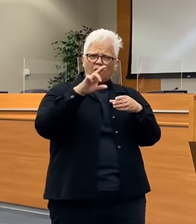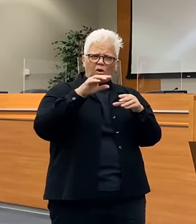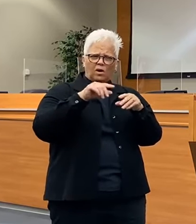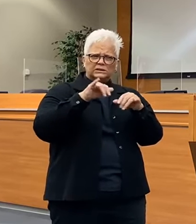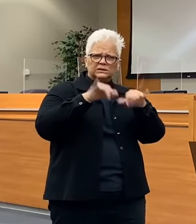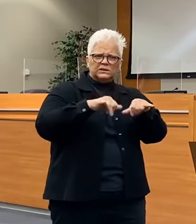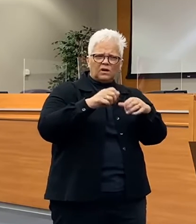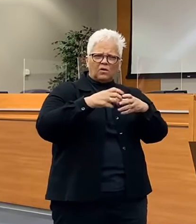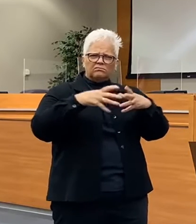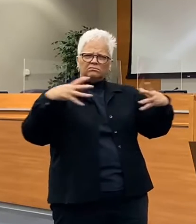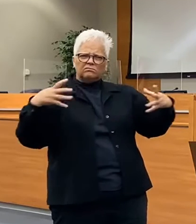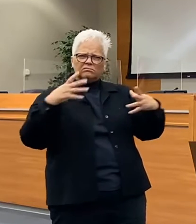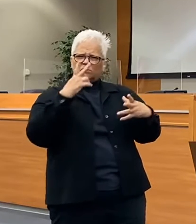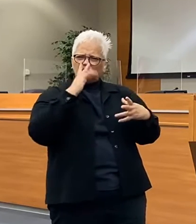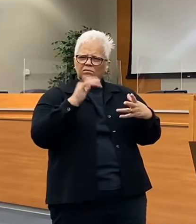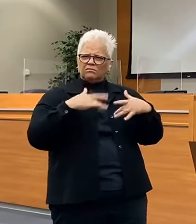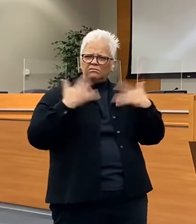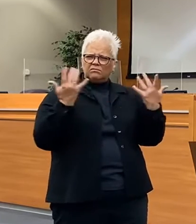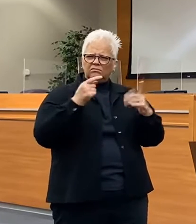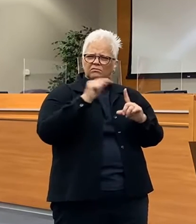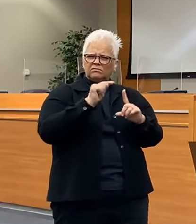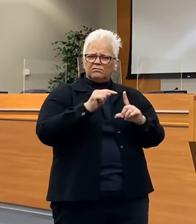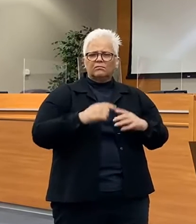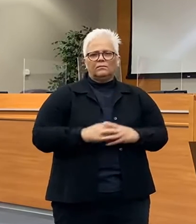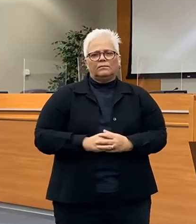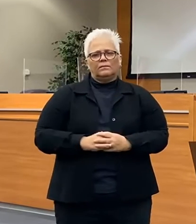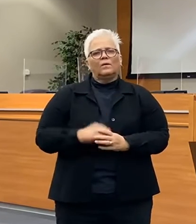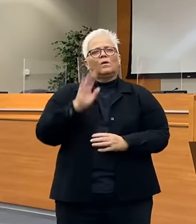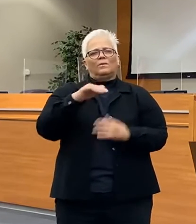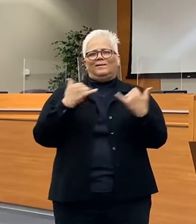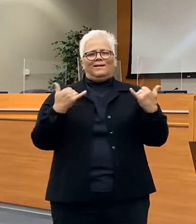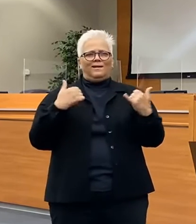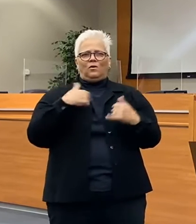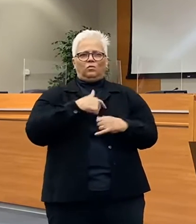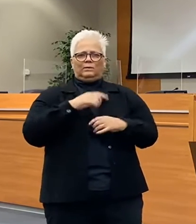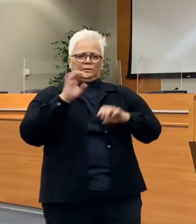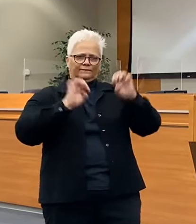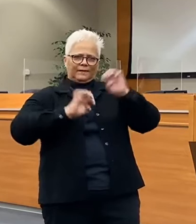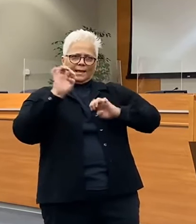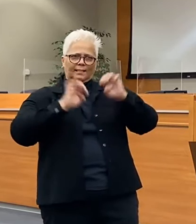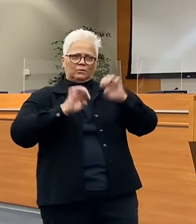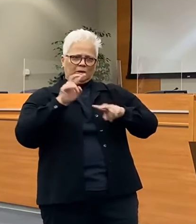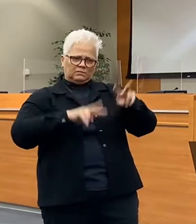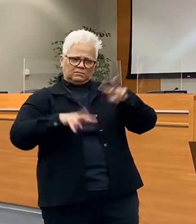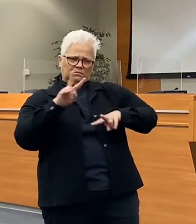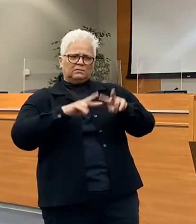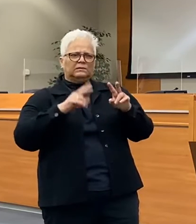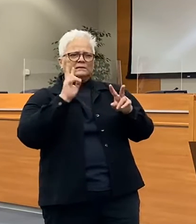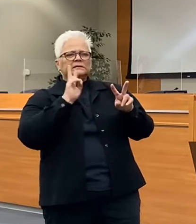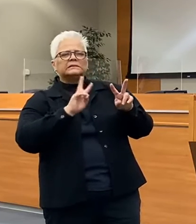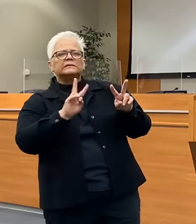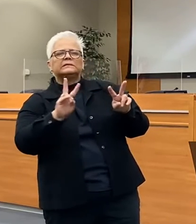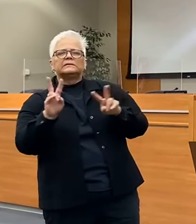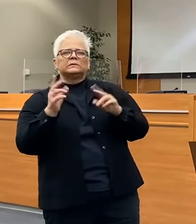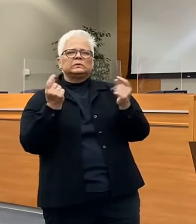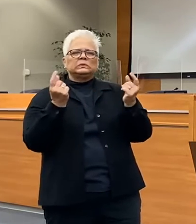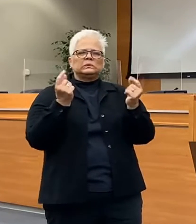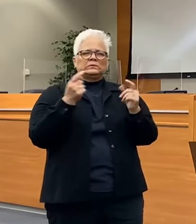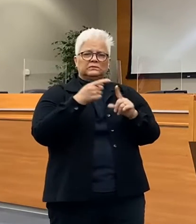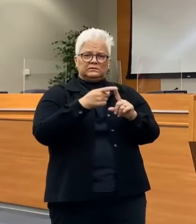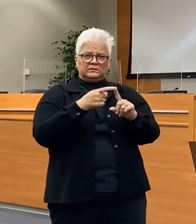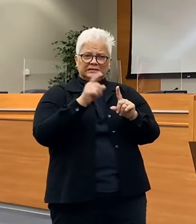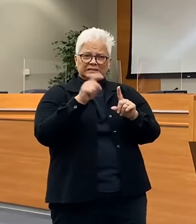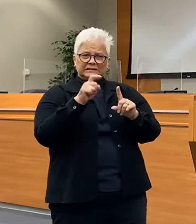So we evaluated all options as it relates to the animal shelter, but ultimately the architects determined that we could